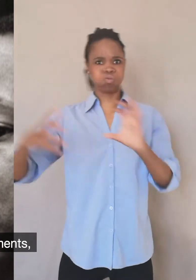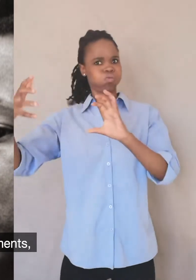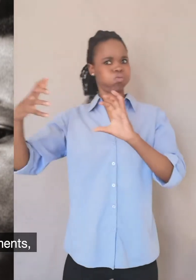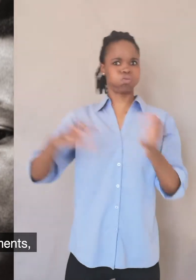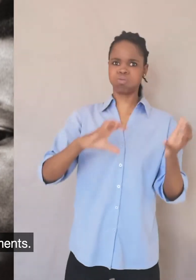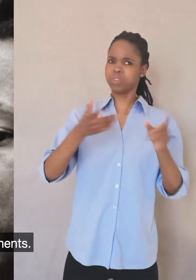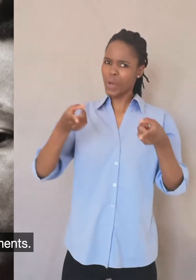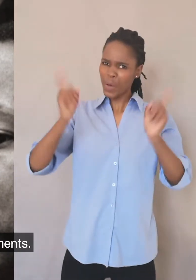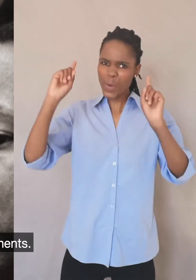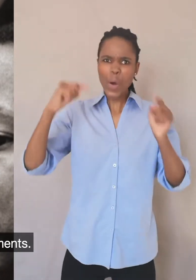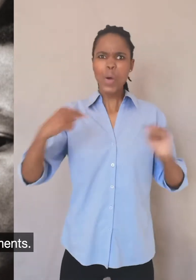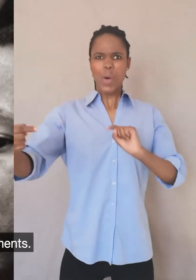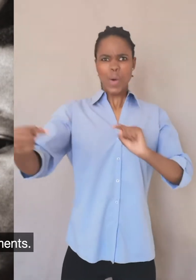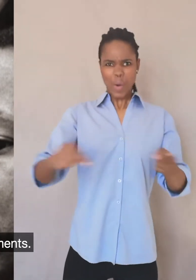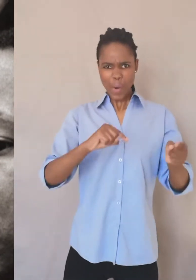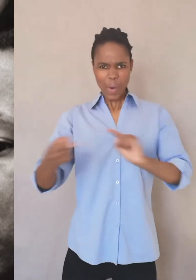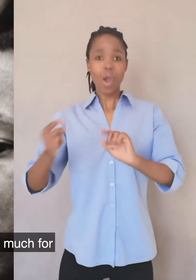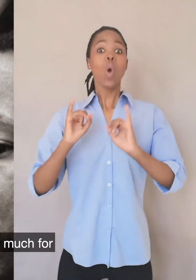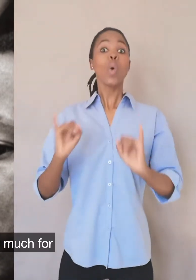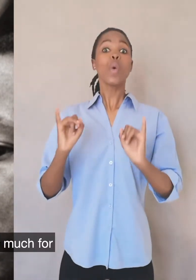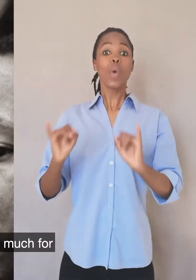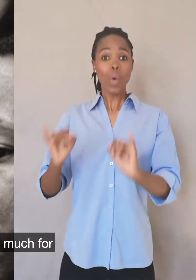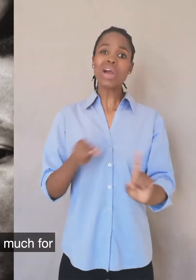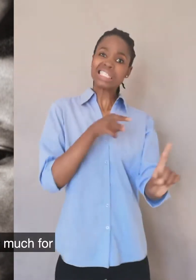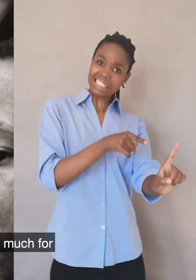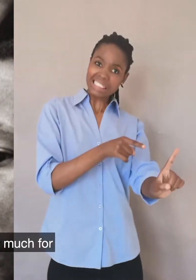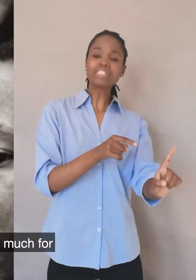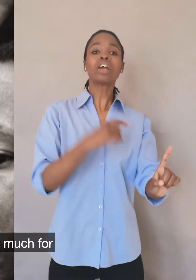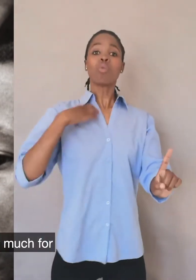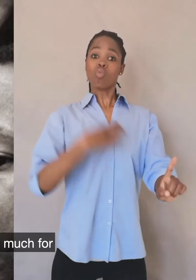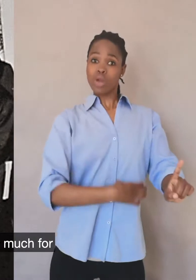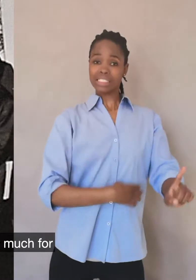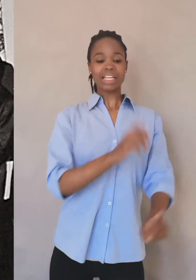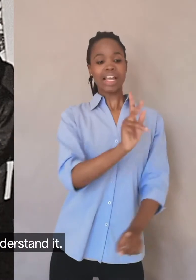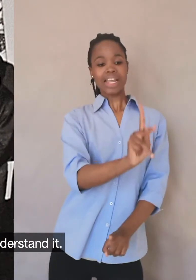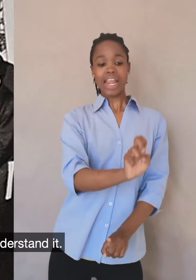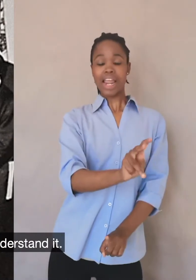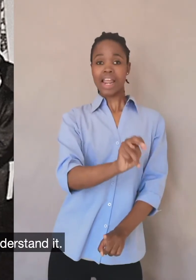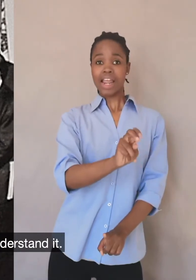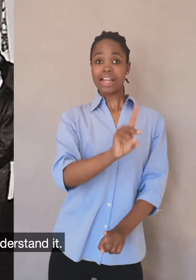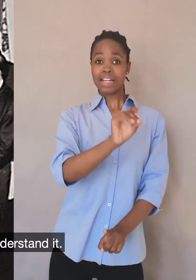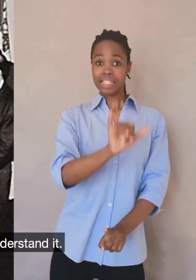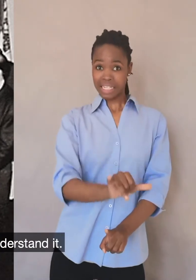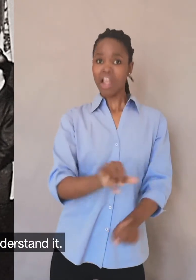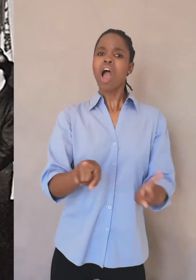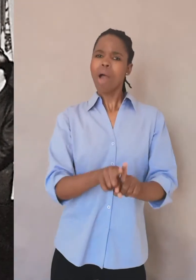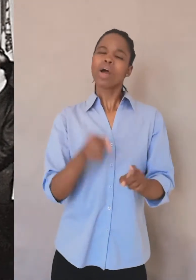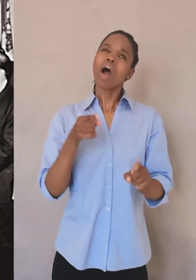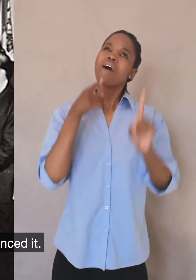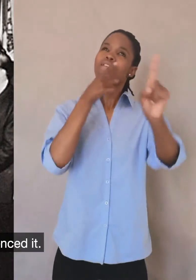disagreements. Yeah, major disagreements. And the Kennedys were very much for change, but they didn't understand it. So